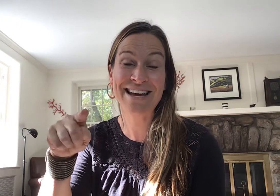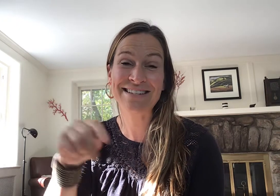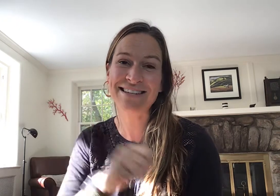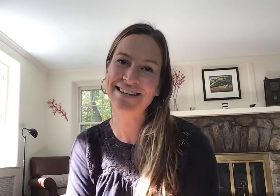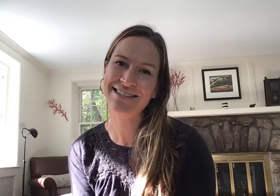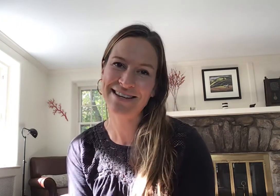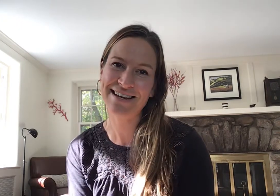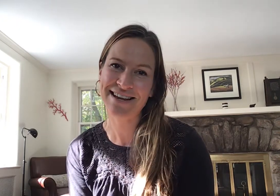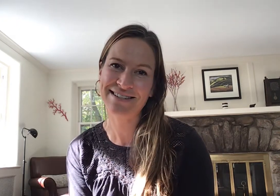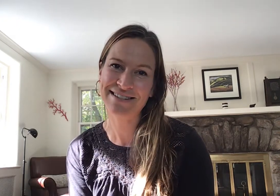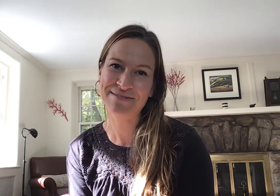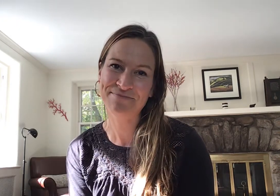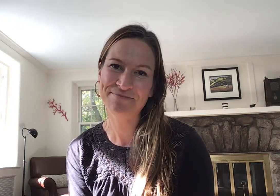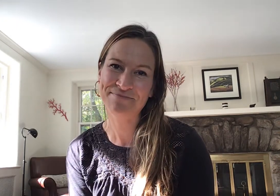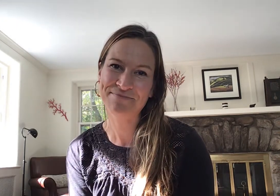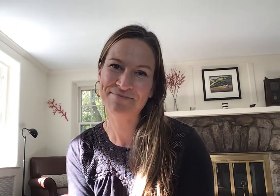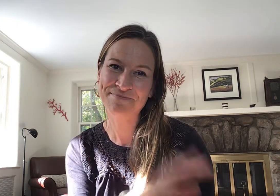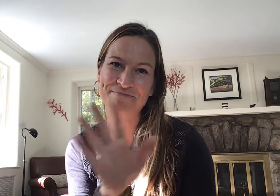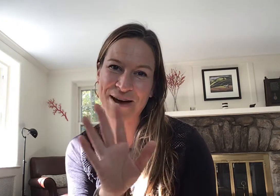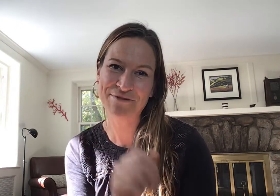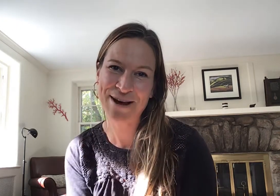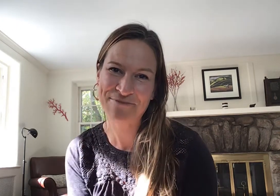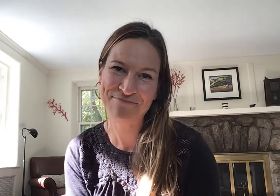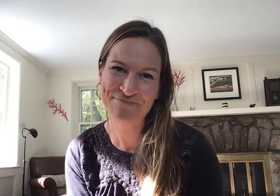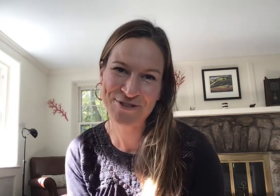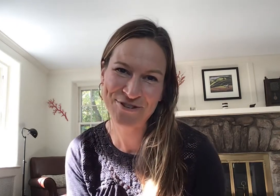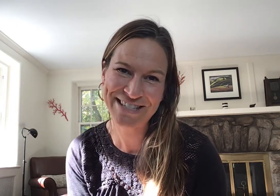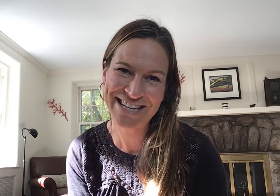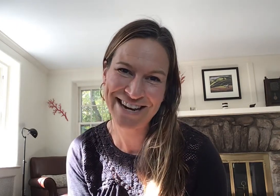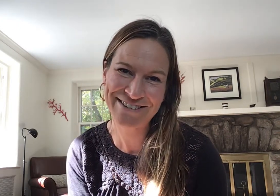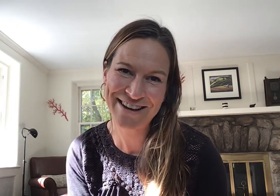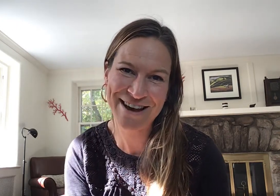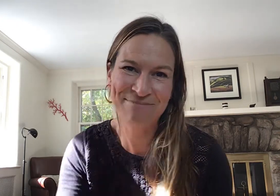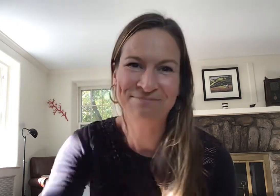kind and stay connected bye for now kristinanchor.com